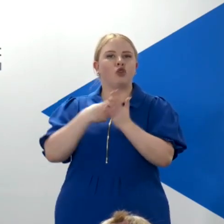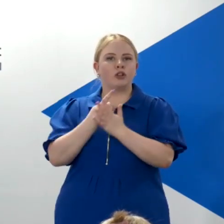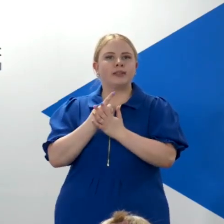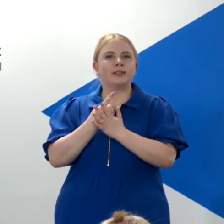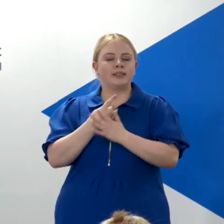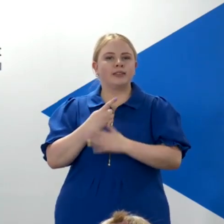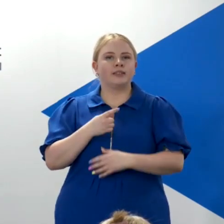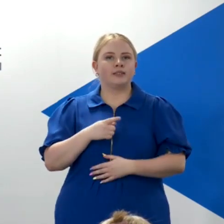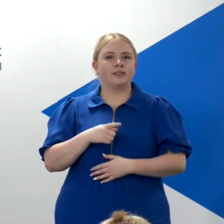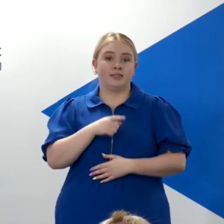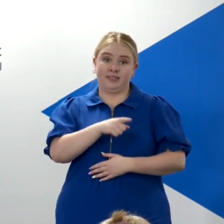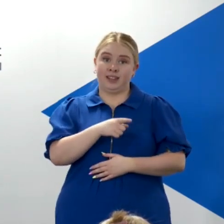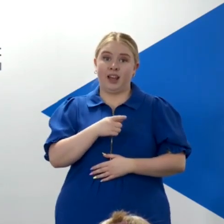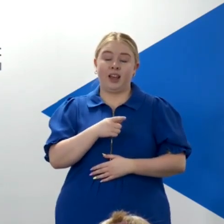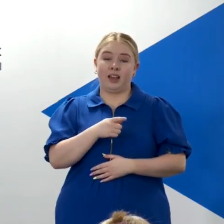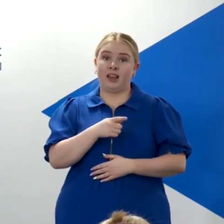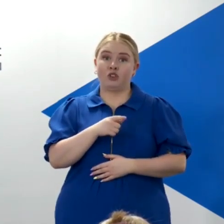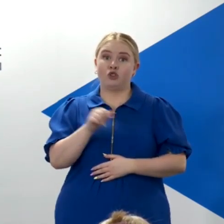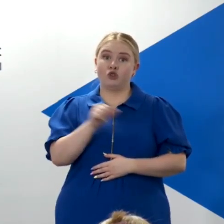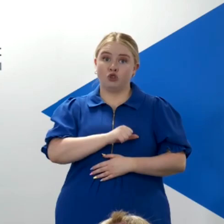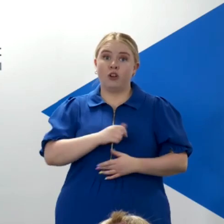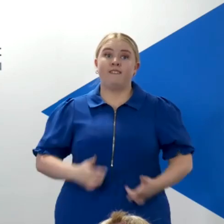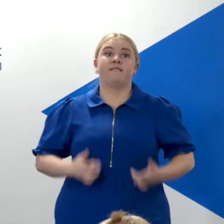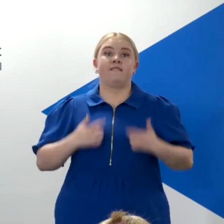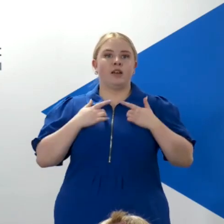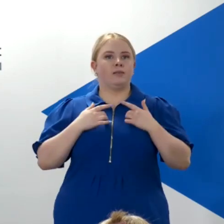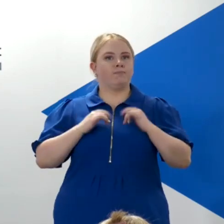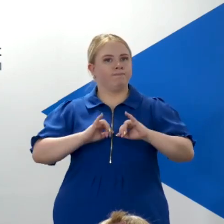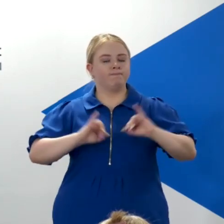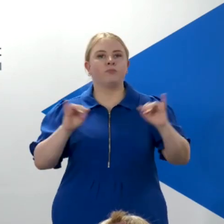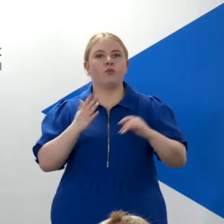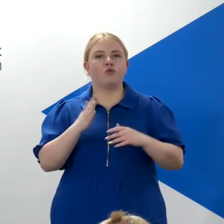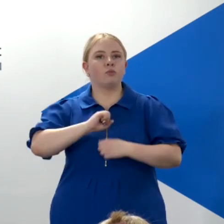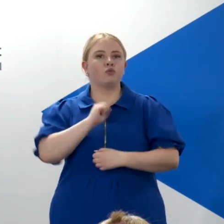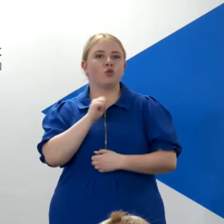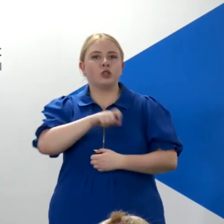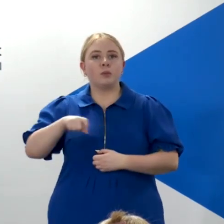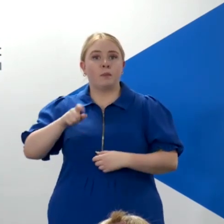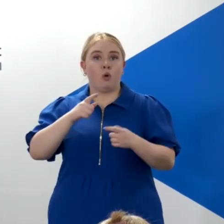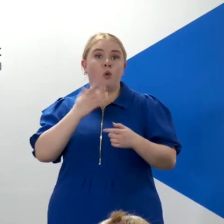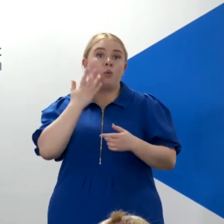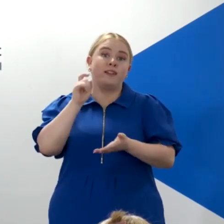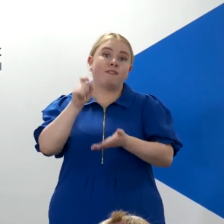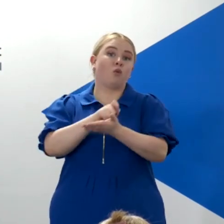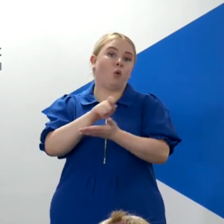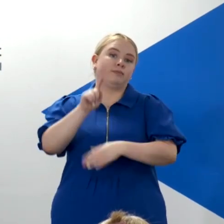rightly will face the wrath of the Scottish people at the ballot box. I don't doubt that for a minute.